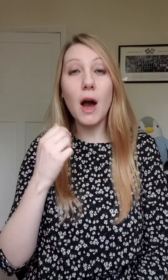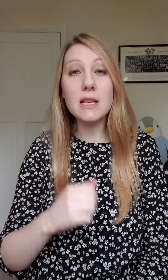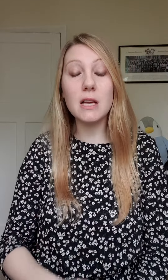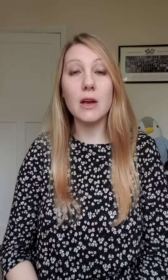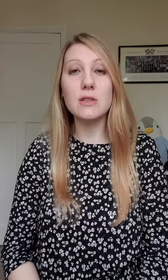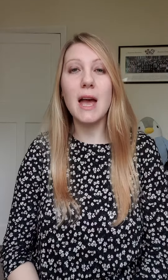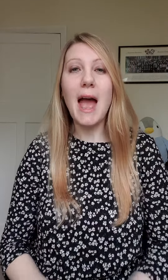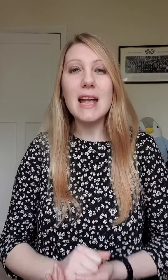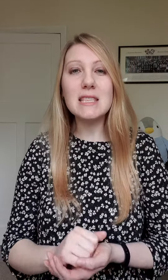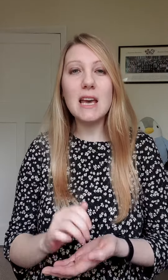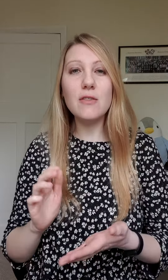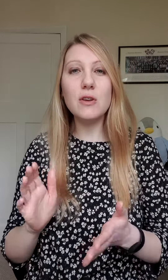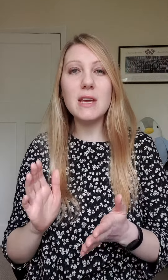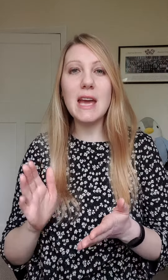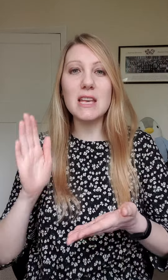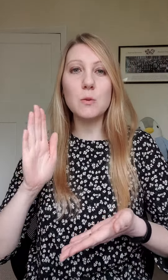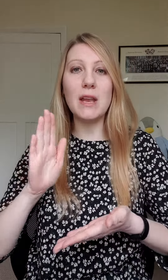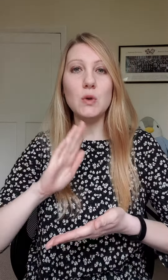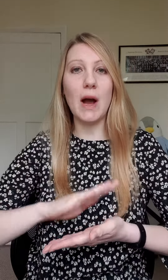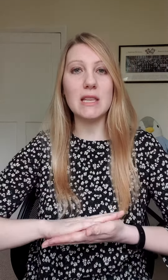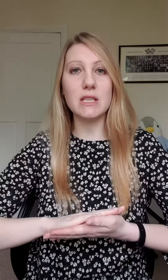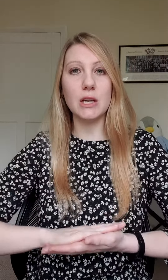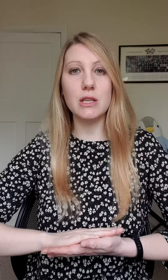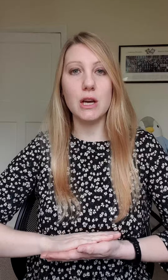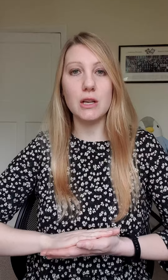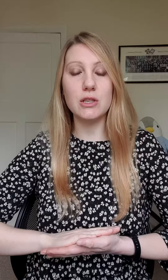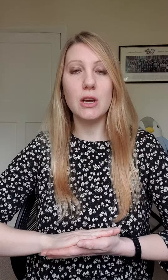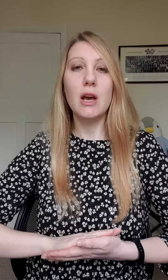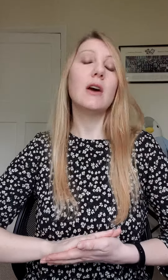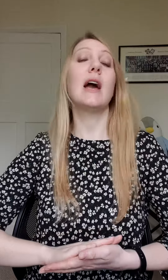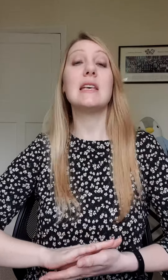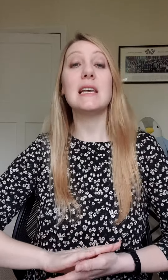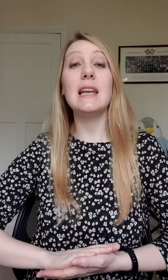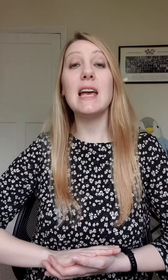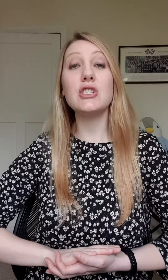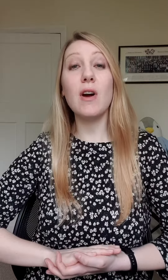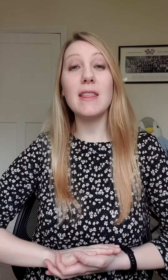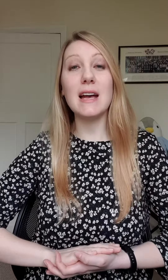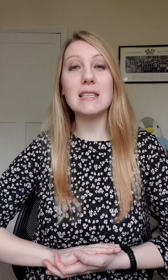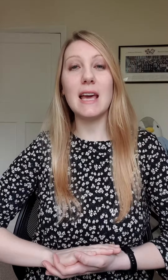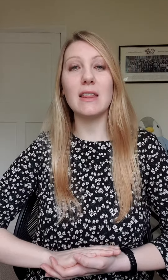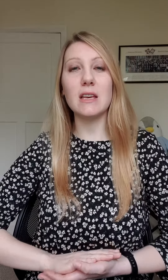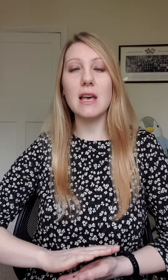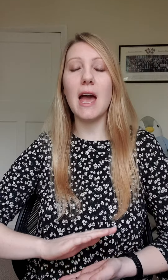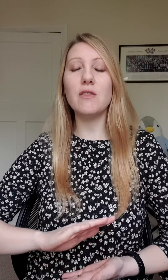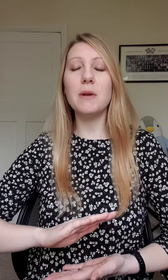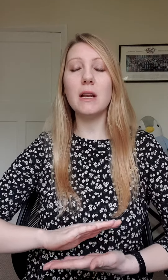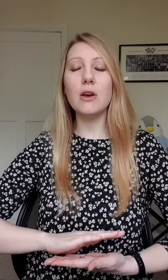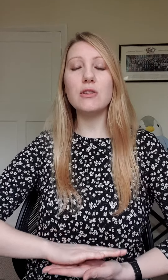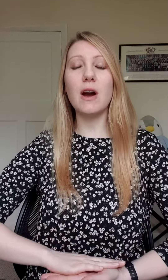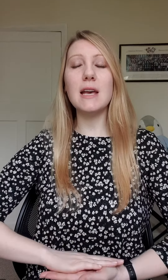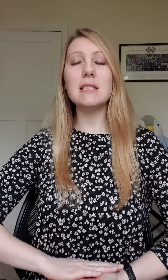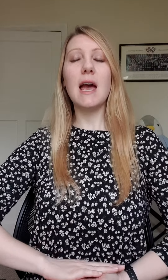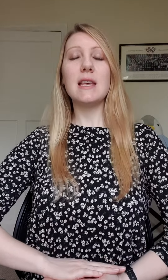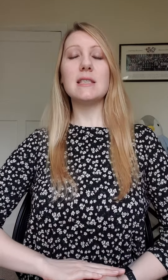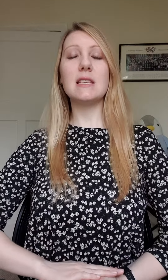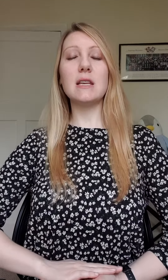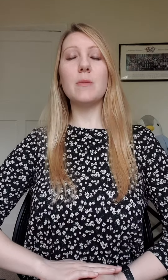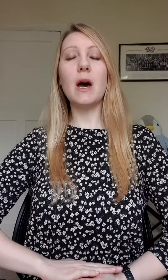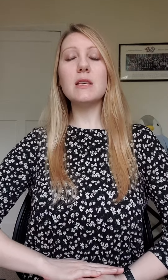eyes closed and see if you can guess when your hands are going to touch. Okay, so let's try that together. So, everybody close your eyes, sitting up nice